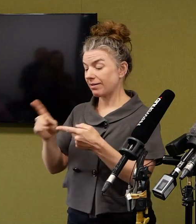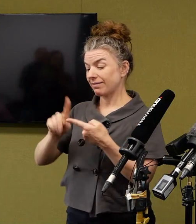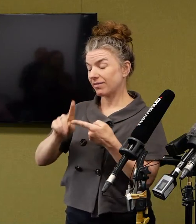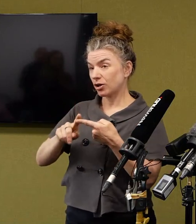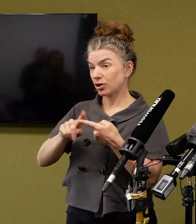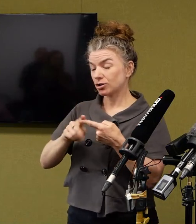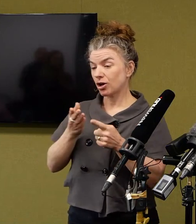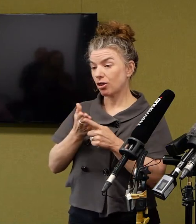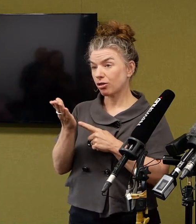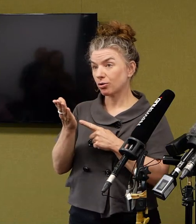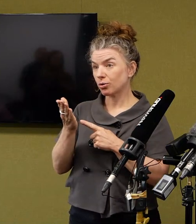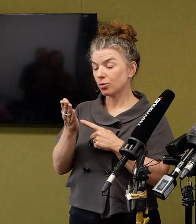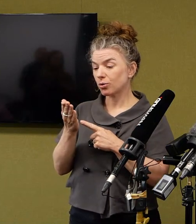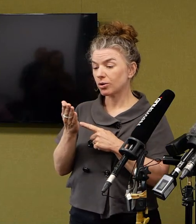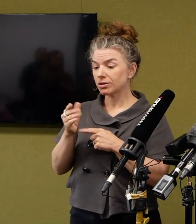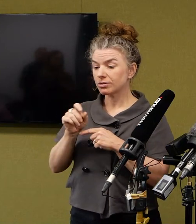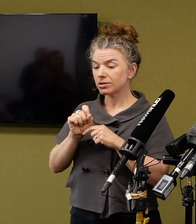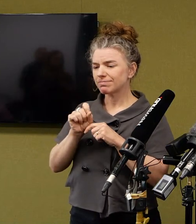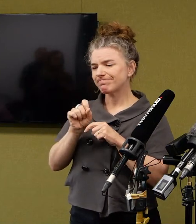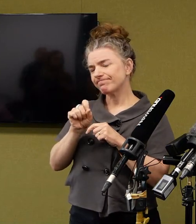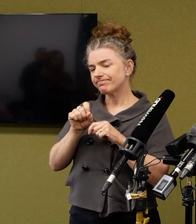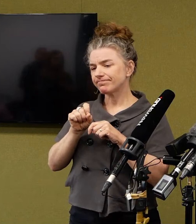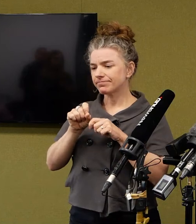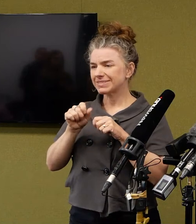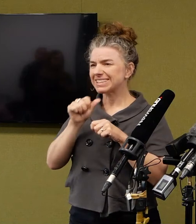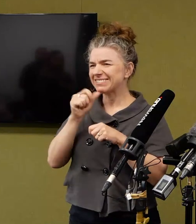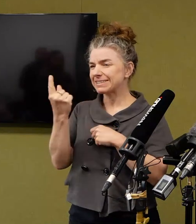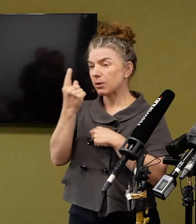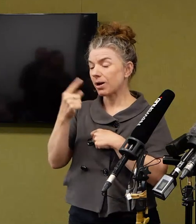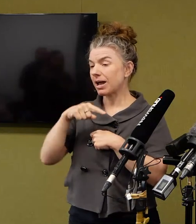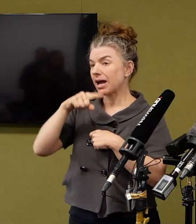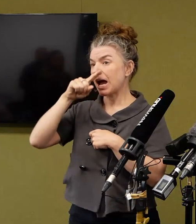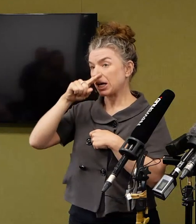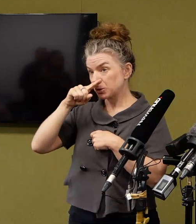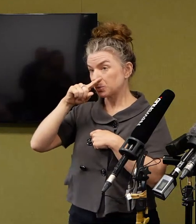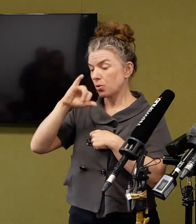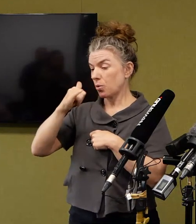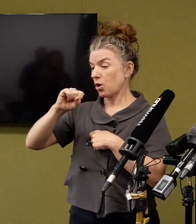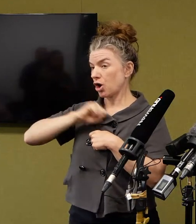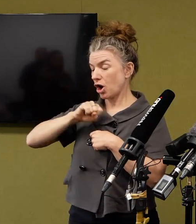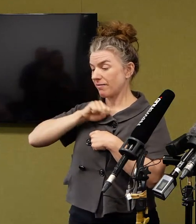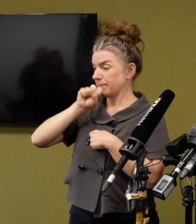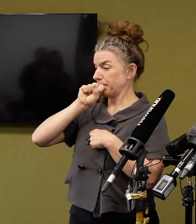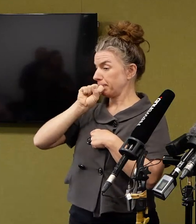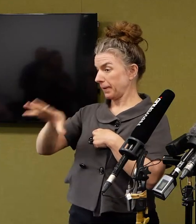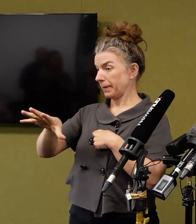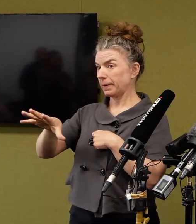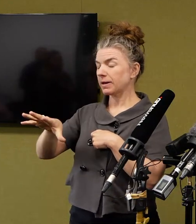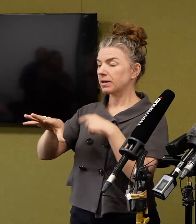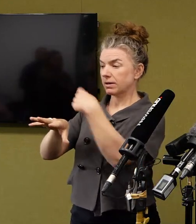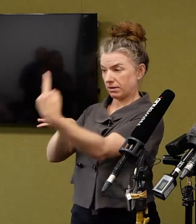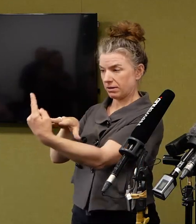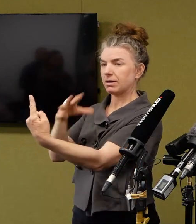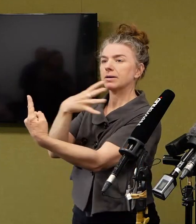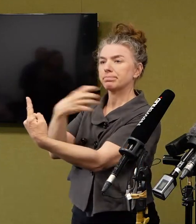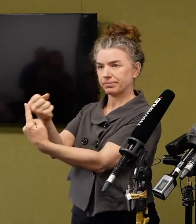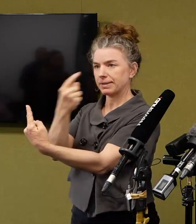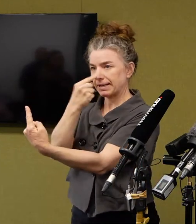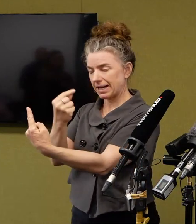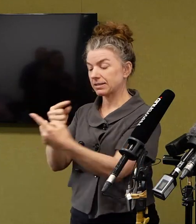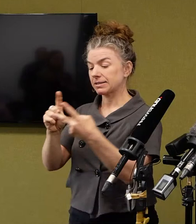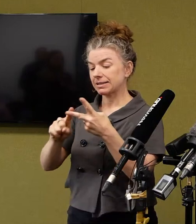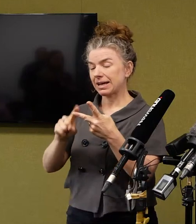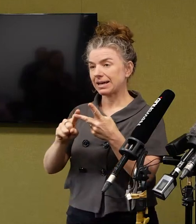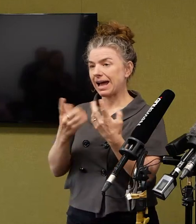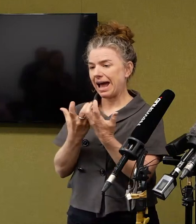direct droplet spread, as it's called when someone sneezes or coughs and someone is in direct contact with that. Secondly,